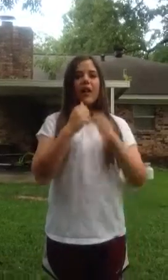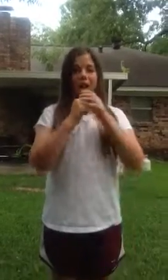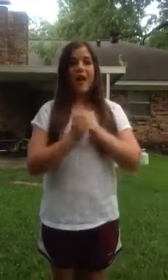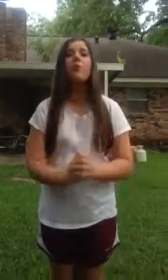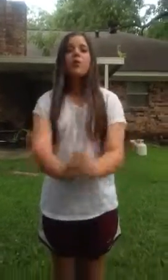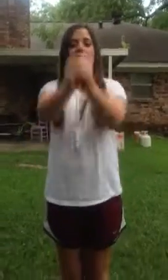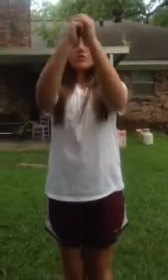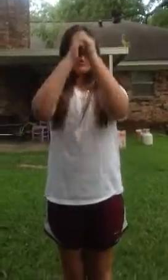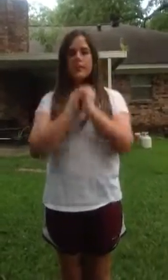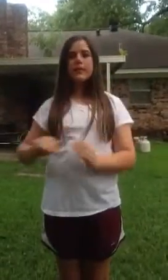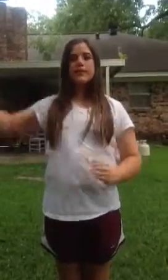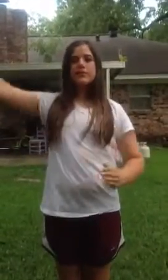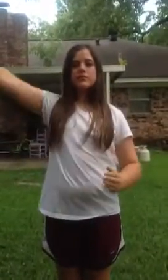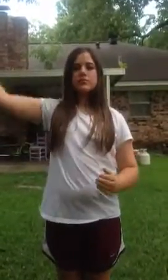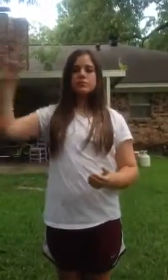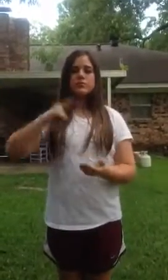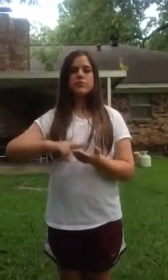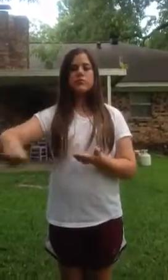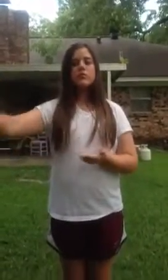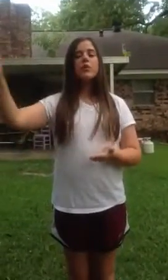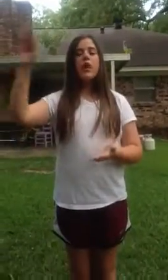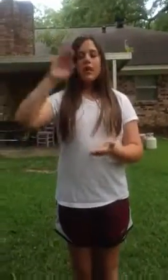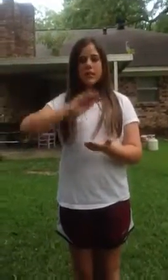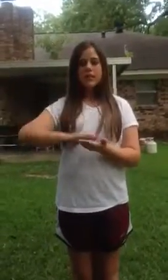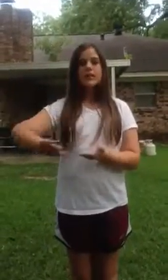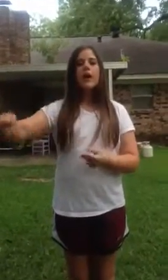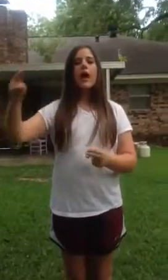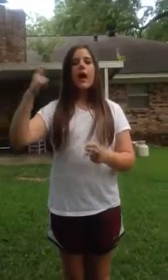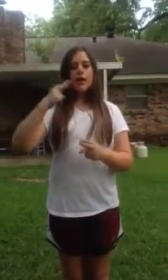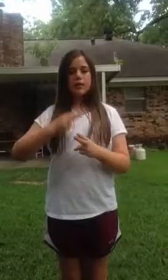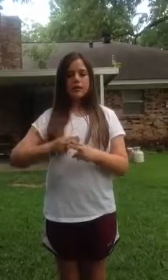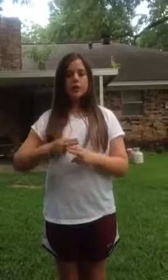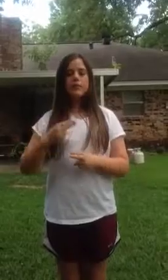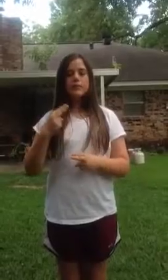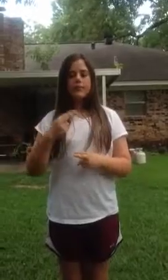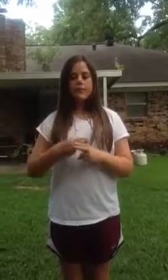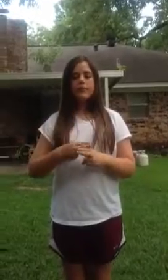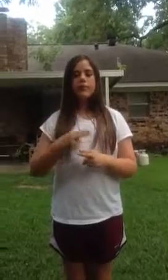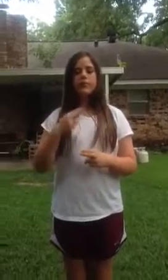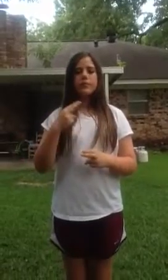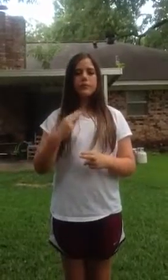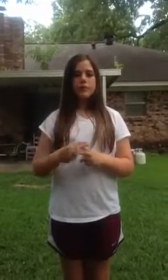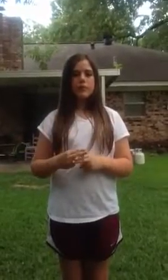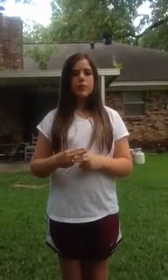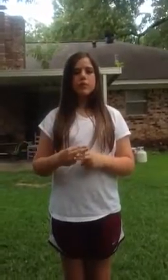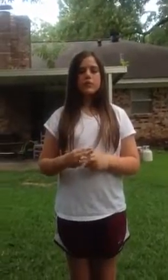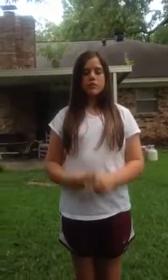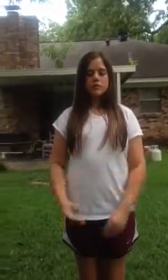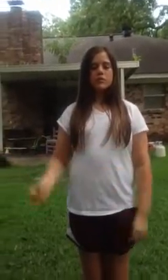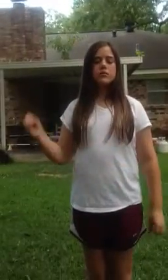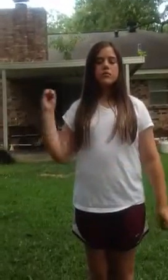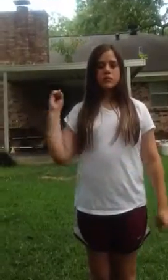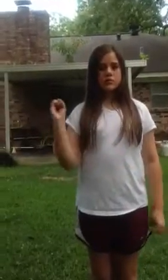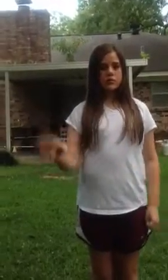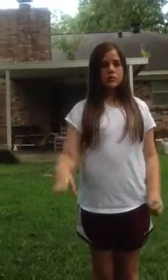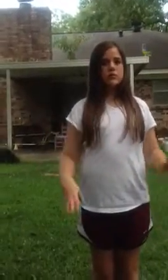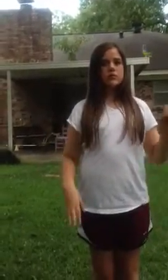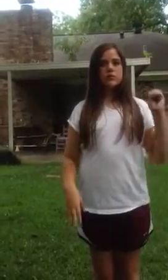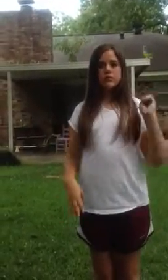and wash in His holy name. Still, I've never